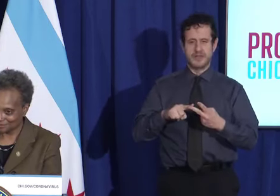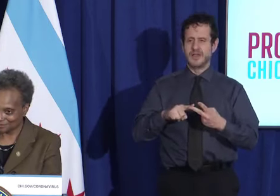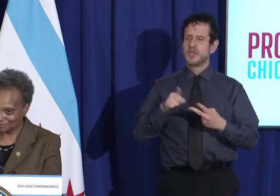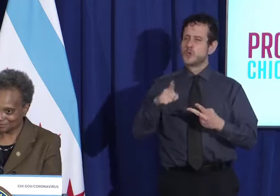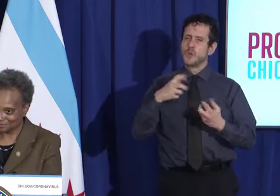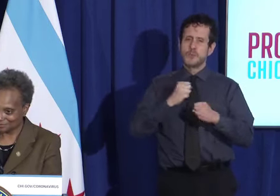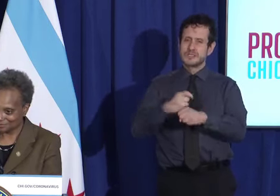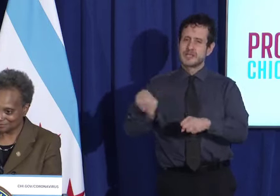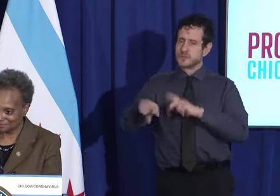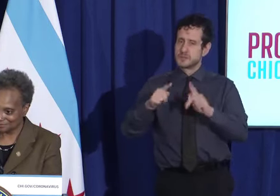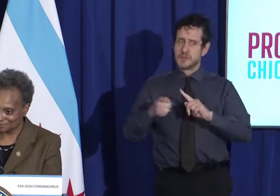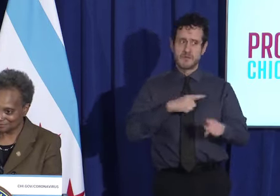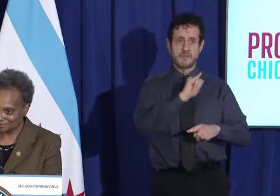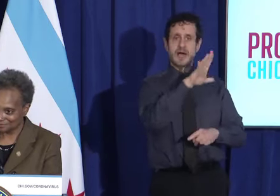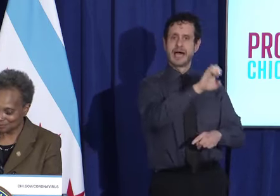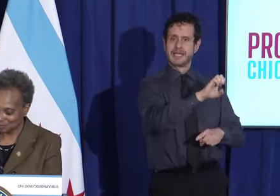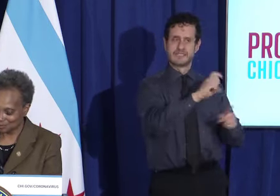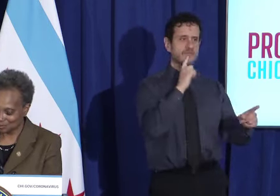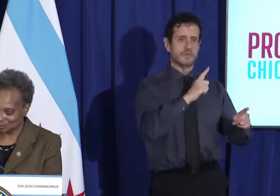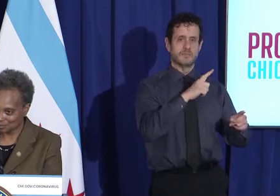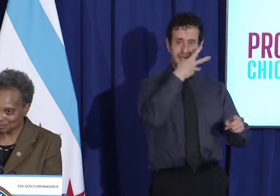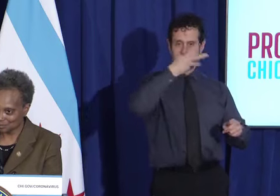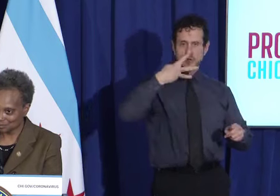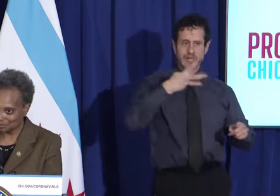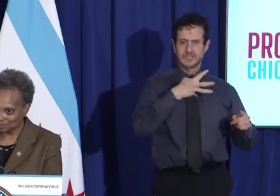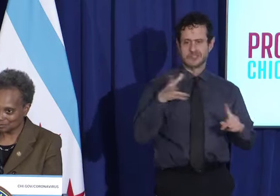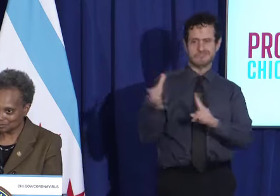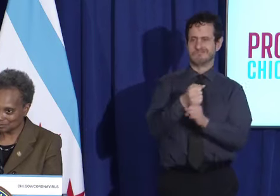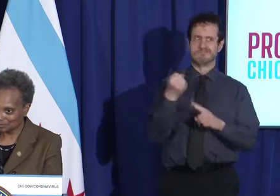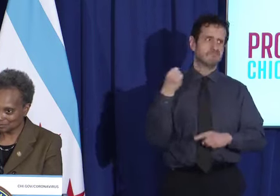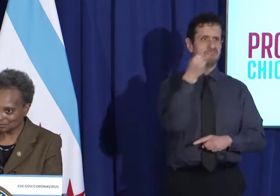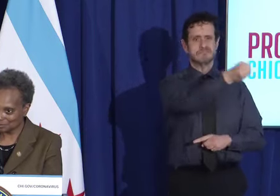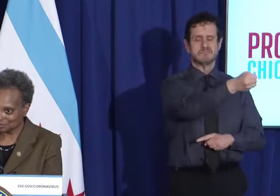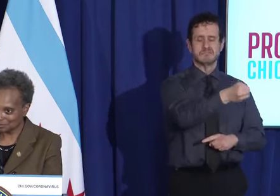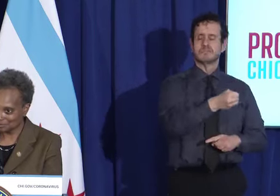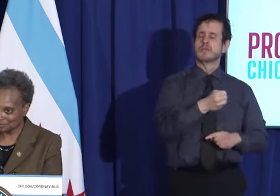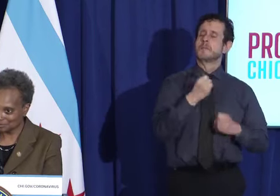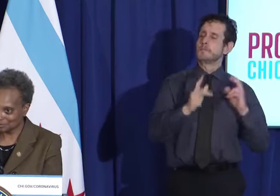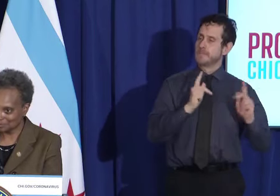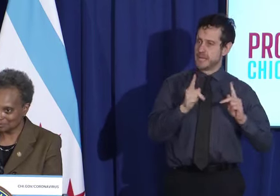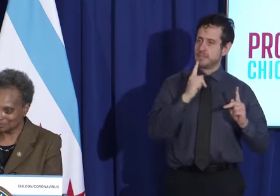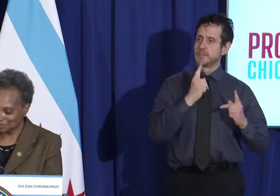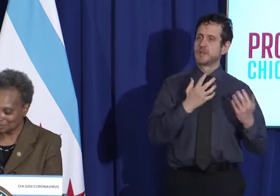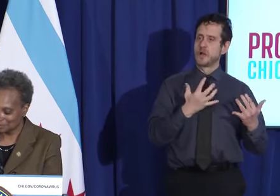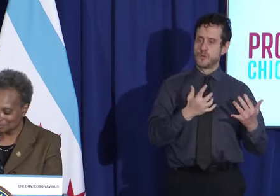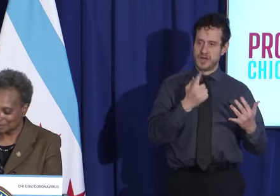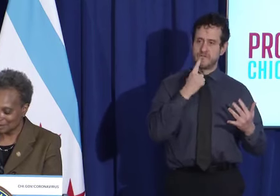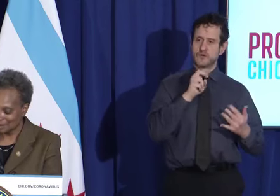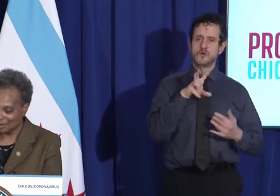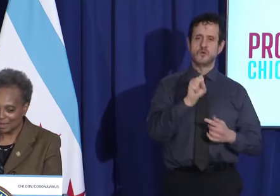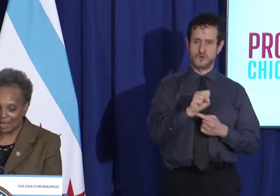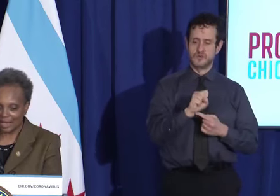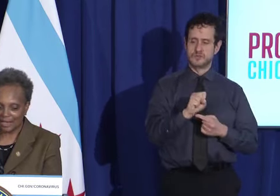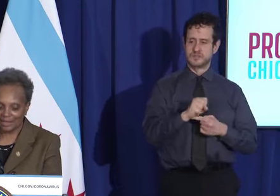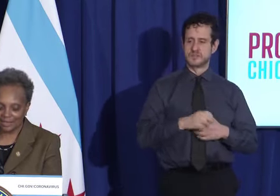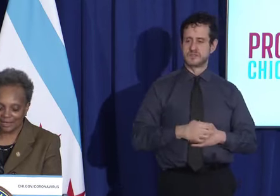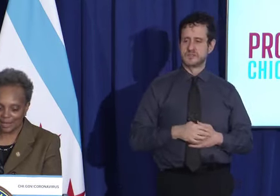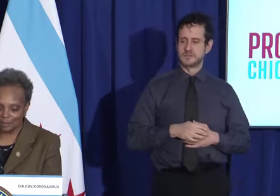I know there are a lot of people expecting news or waiting for news about the carve-outs on the other side of the screen.